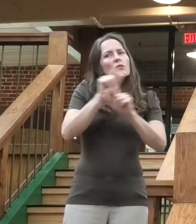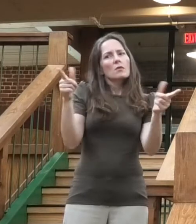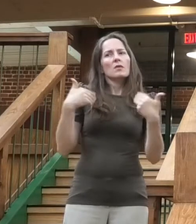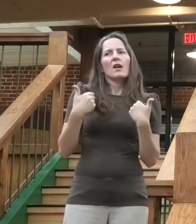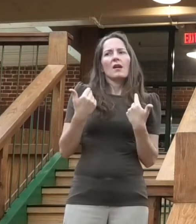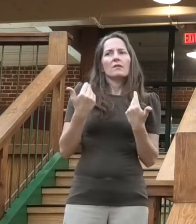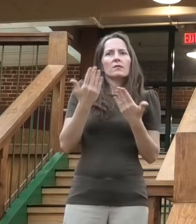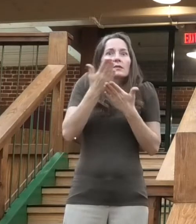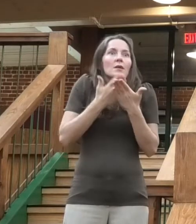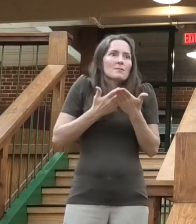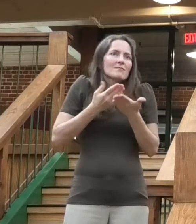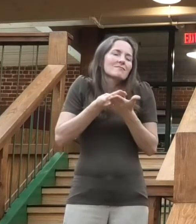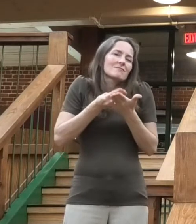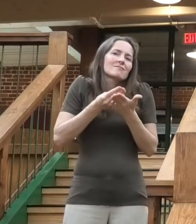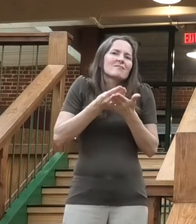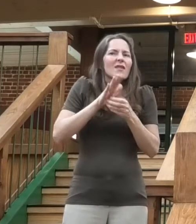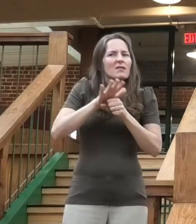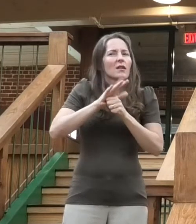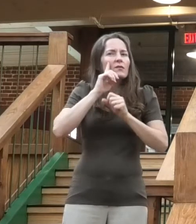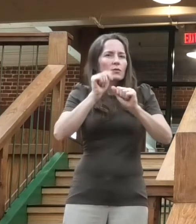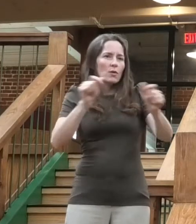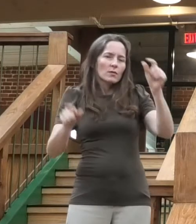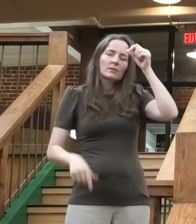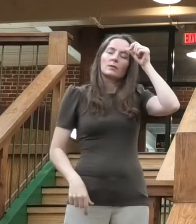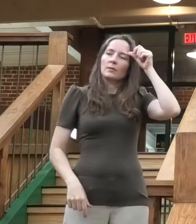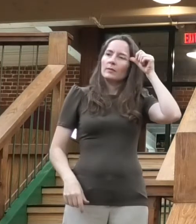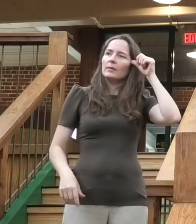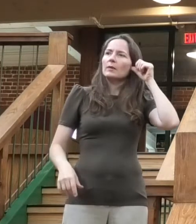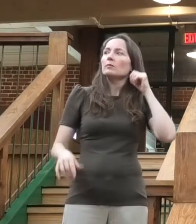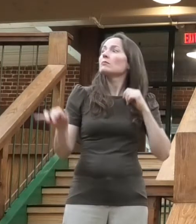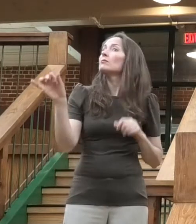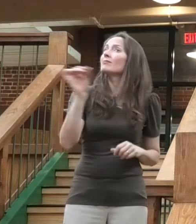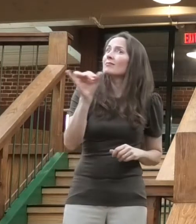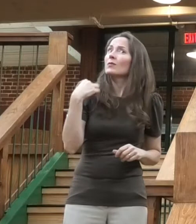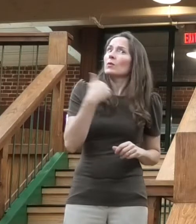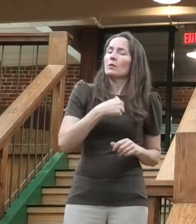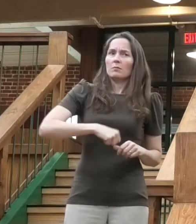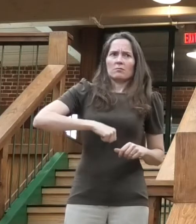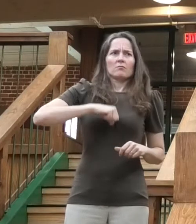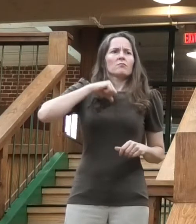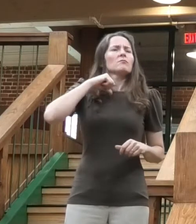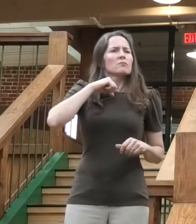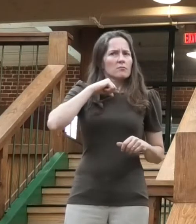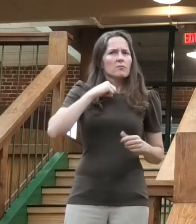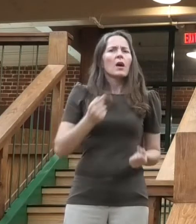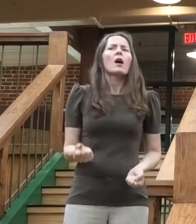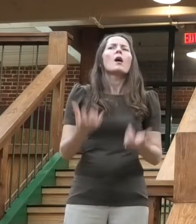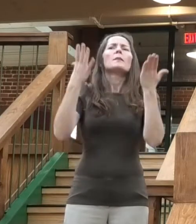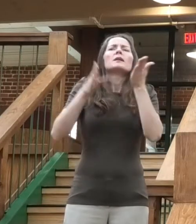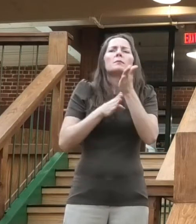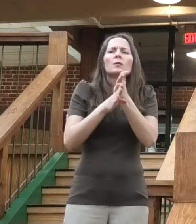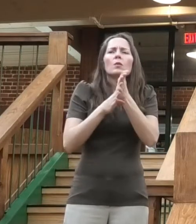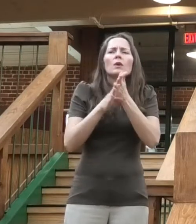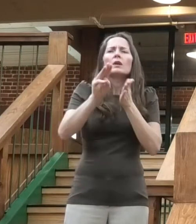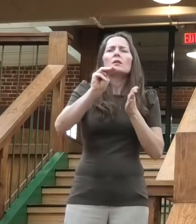We were particularly proud of the minority participation of the grants. An average,